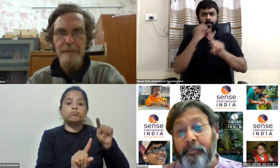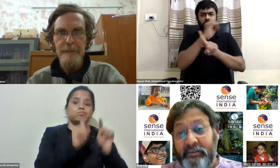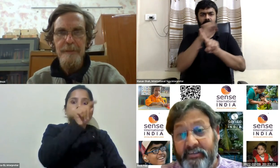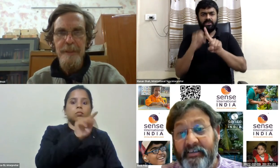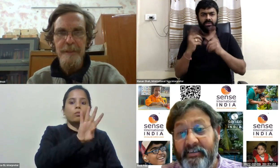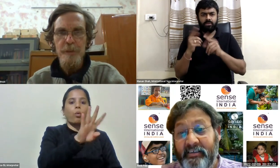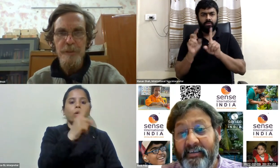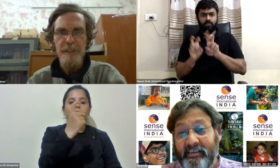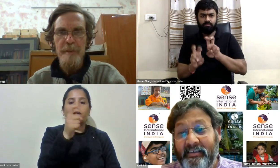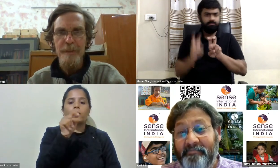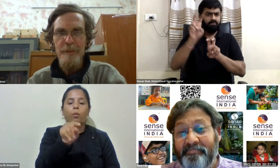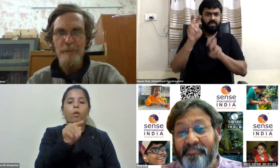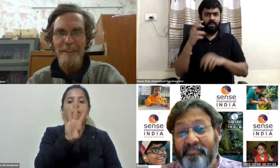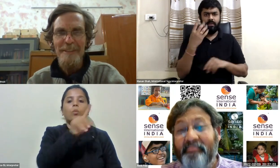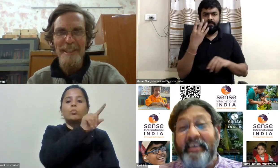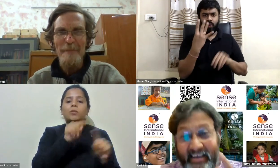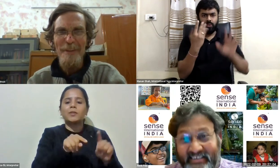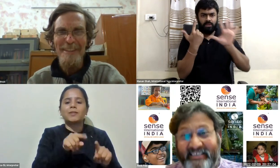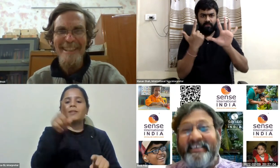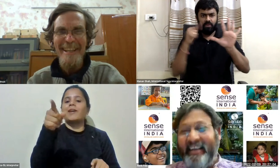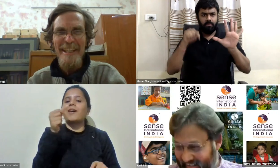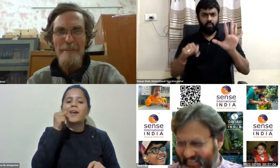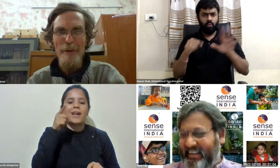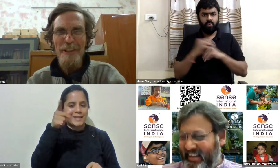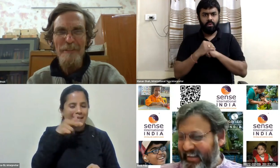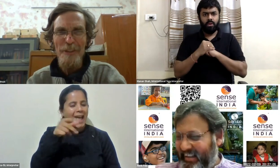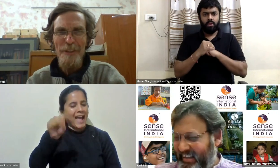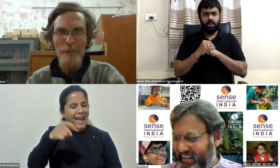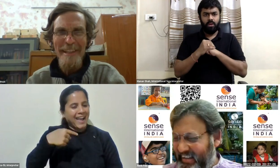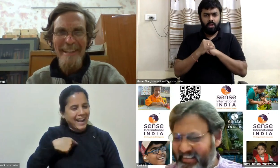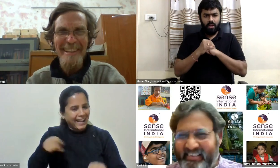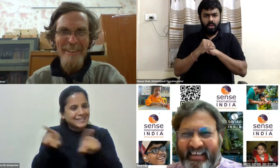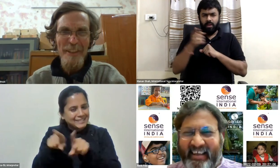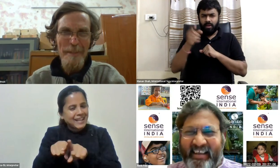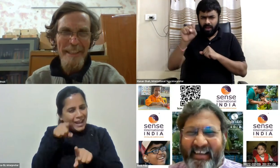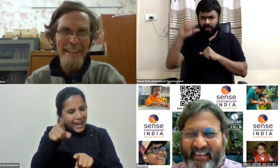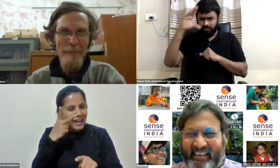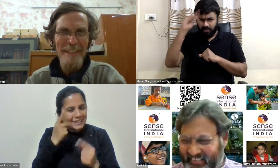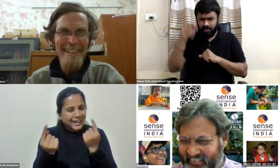.4 percent right so it's the same point i was making the same yes in a more polluted way